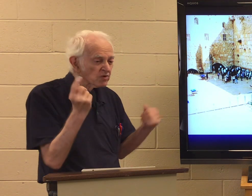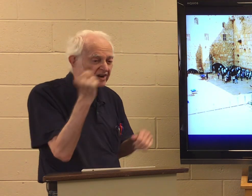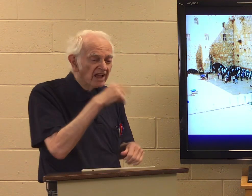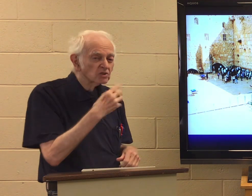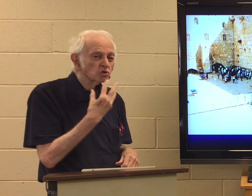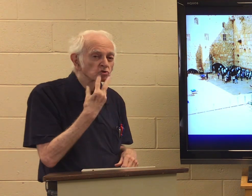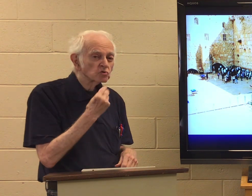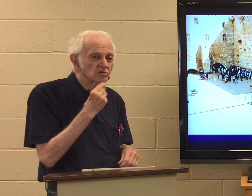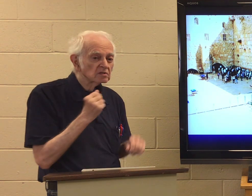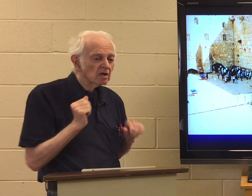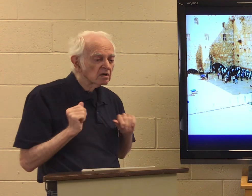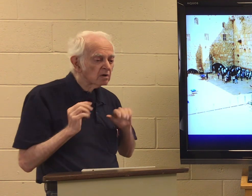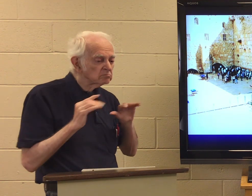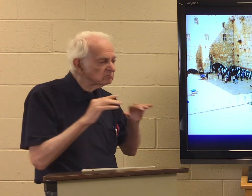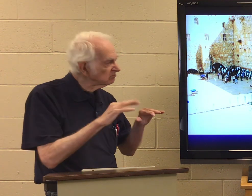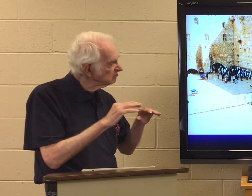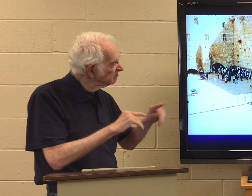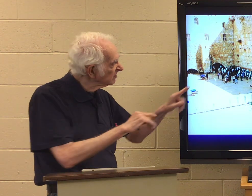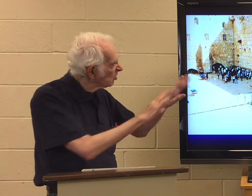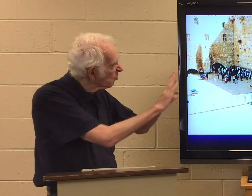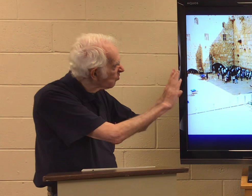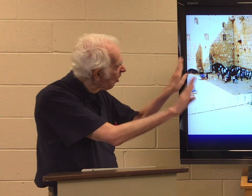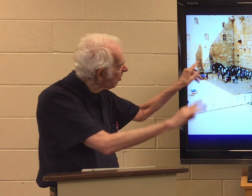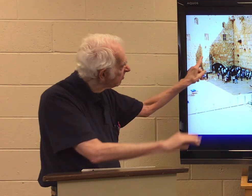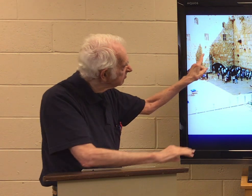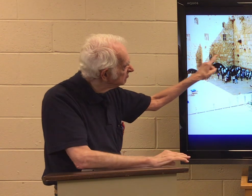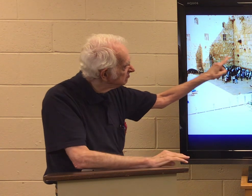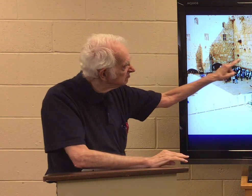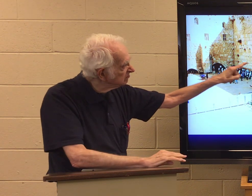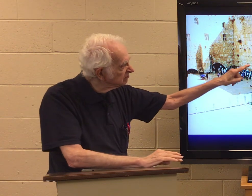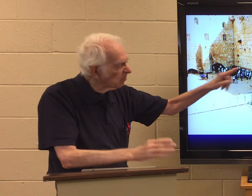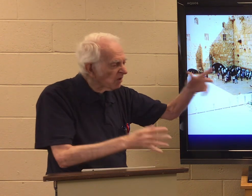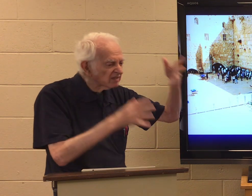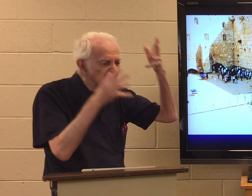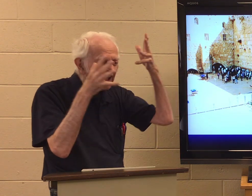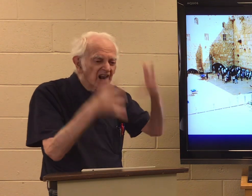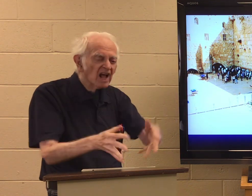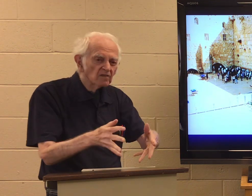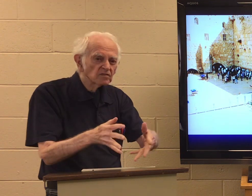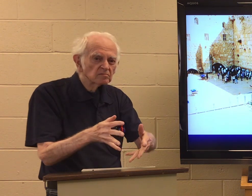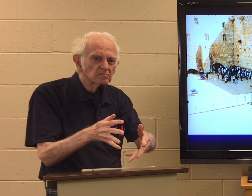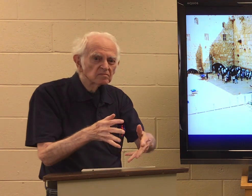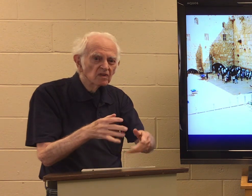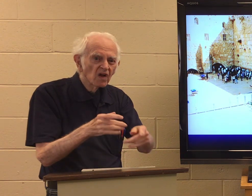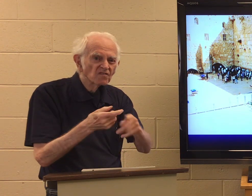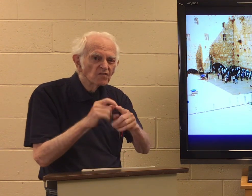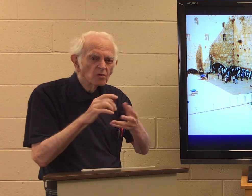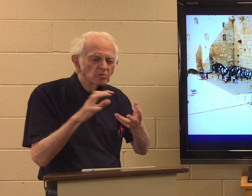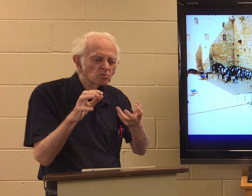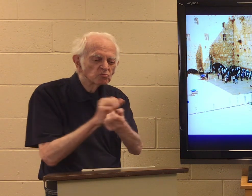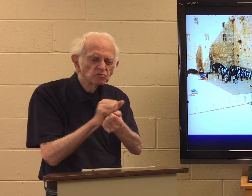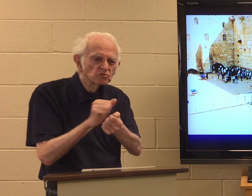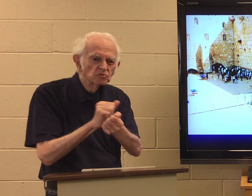Today, Jews can only gather... The one remaining wall